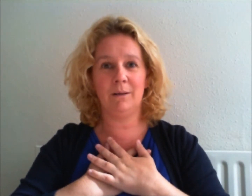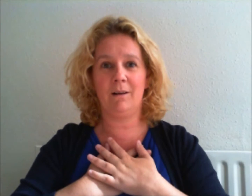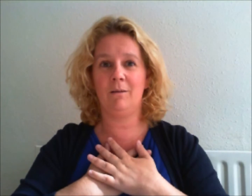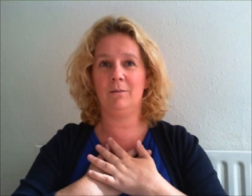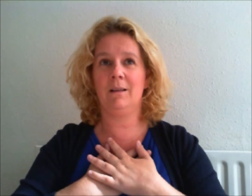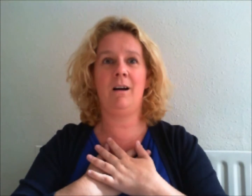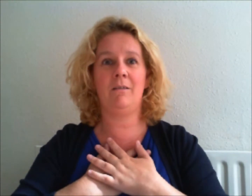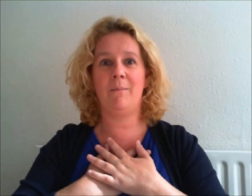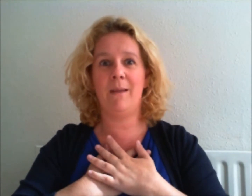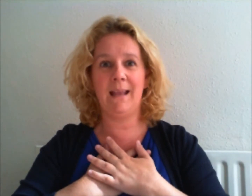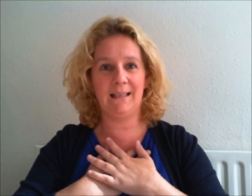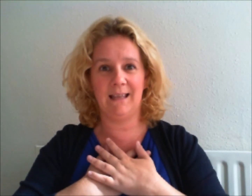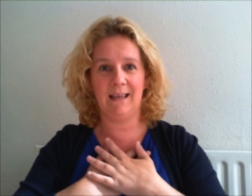goals are amazing.